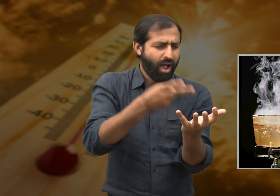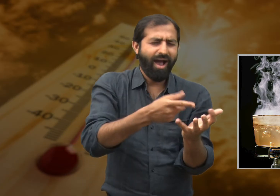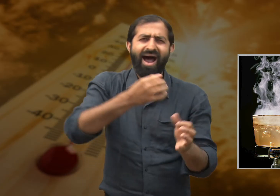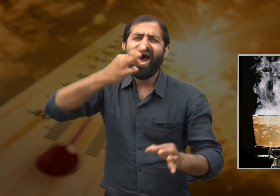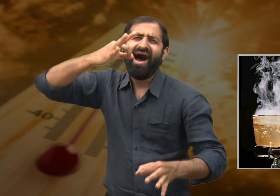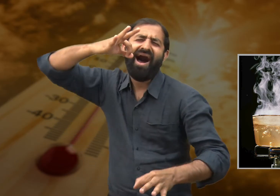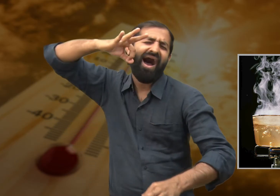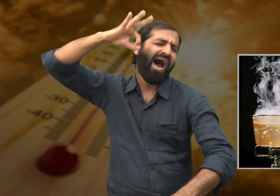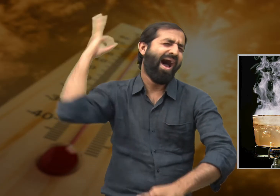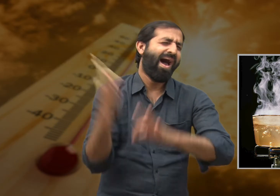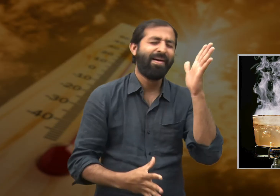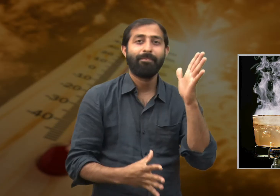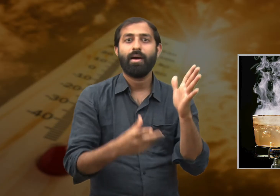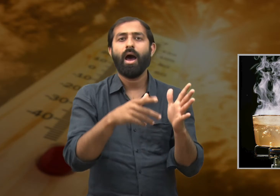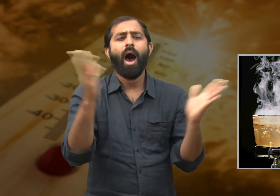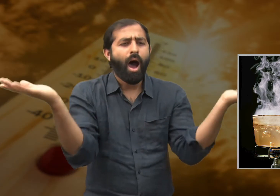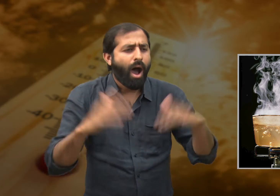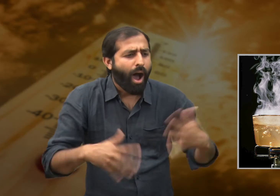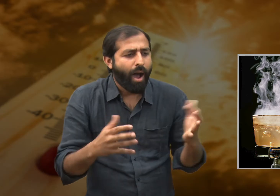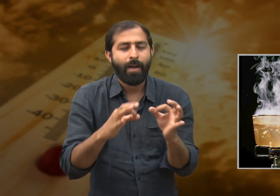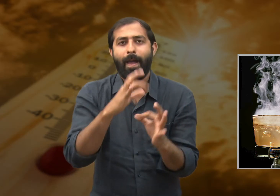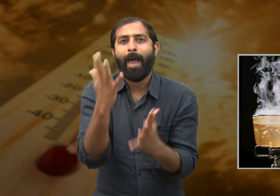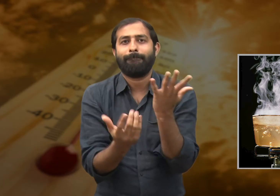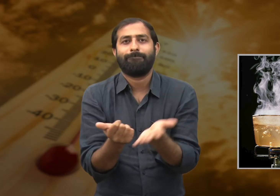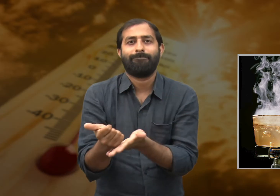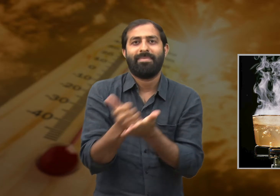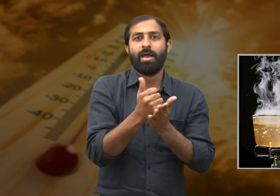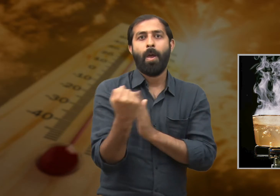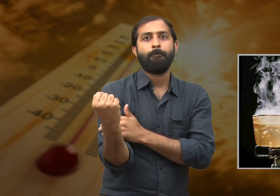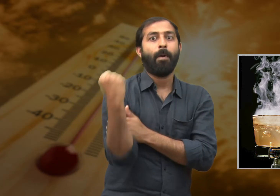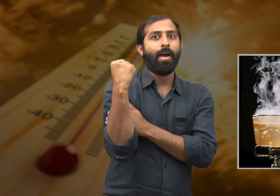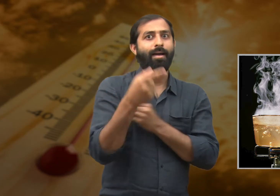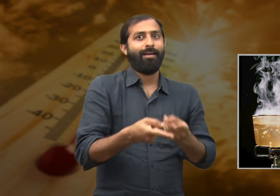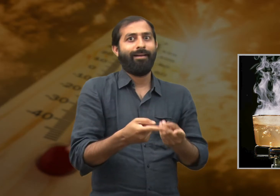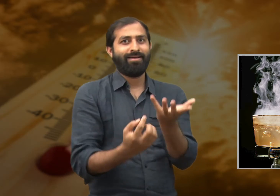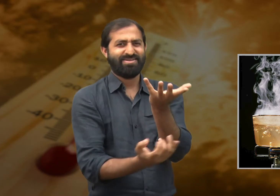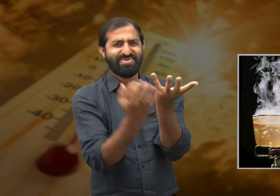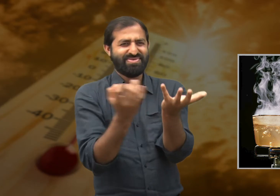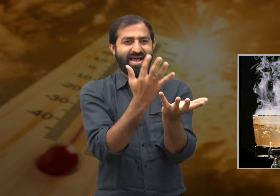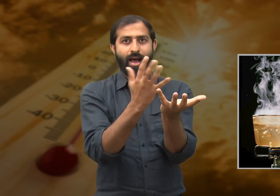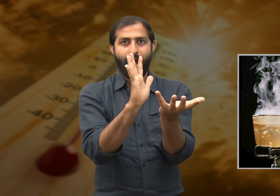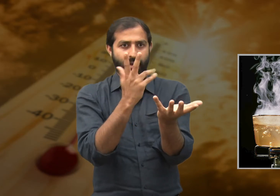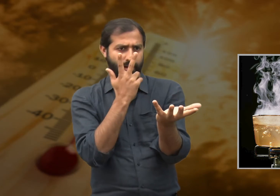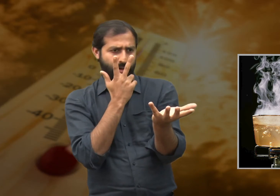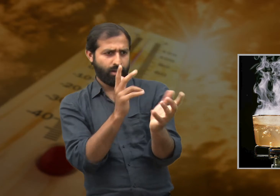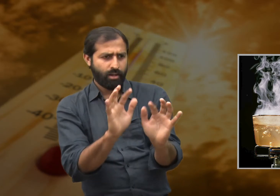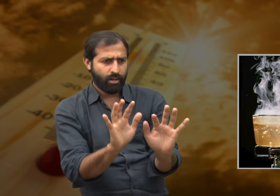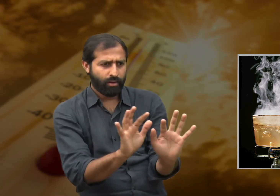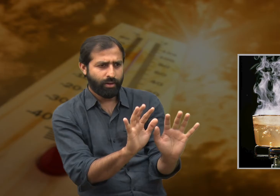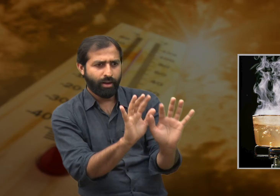This is because the heat energy from the hot flame is transferred to the water. As